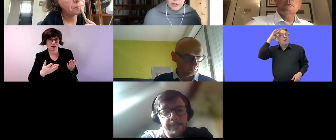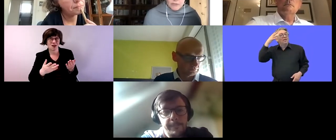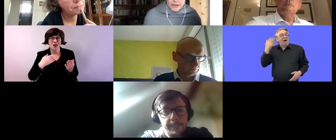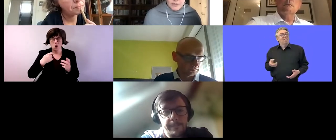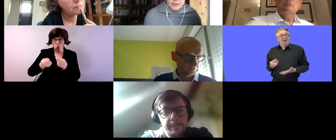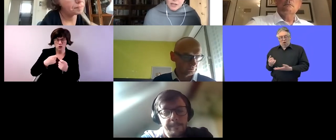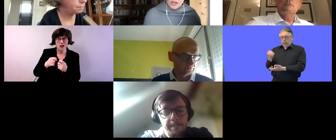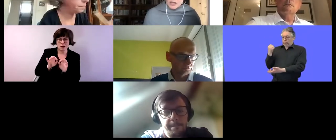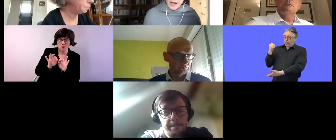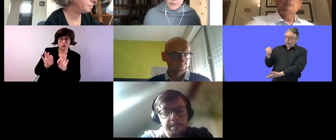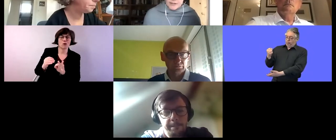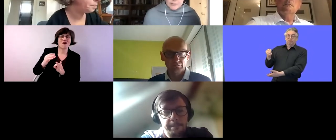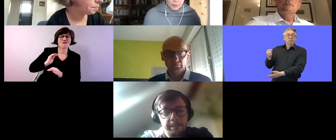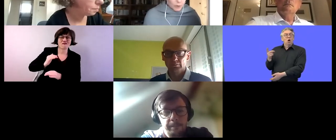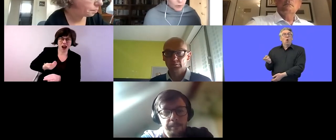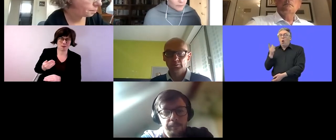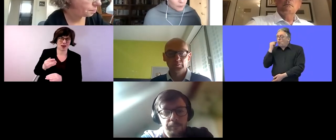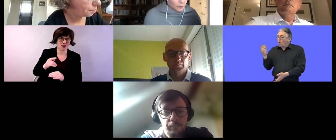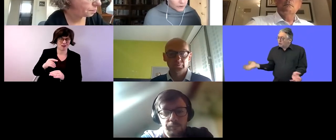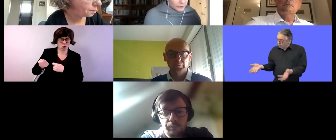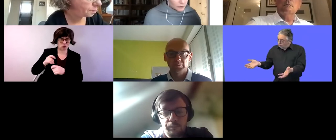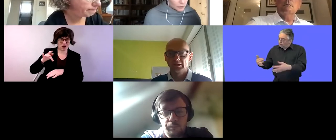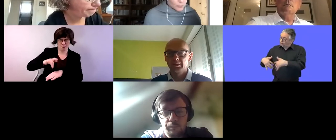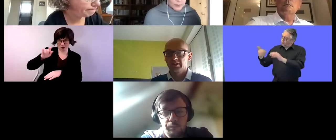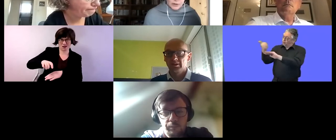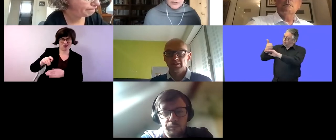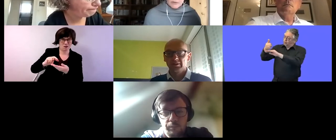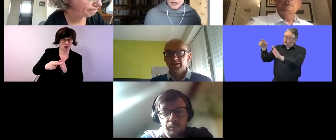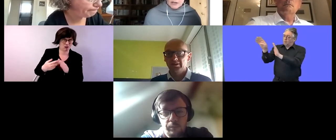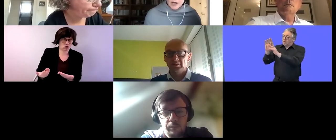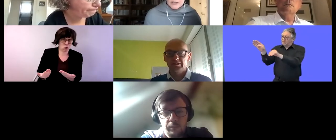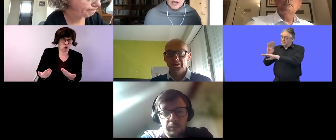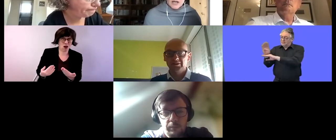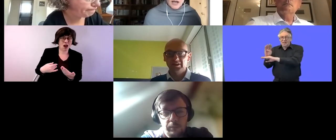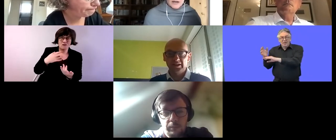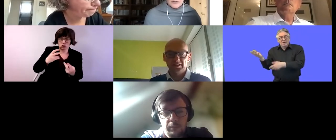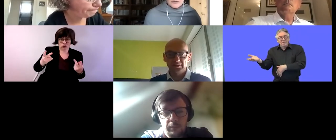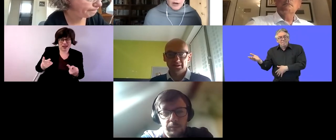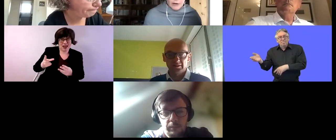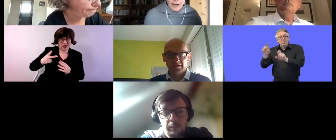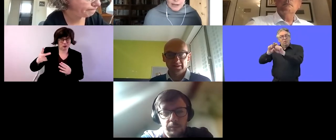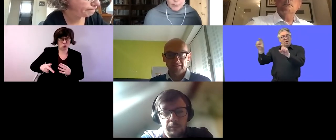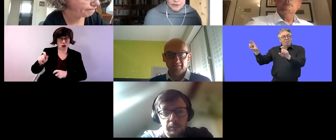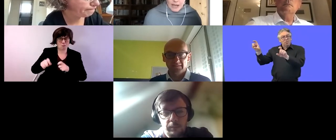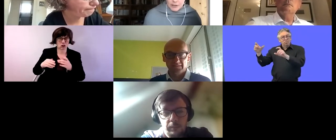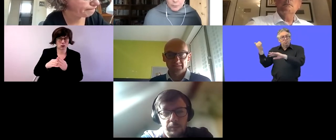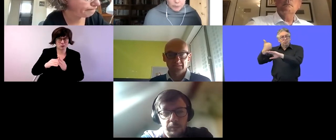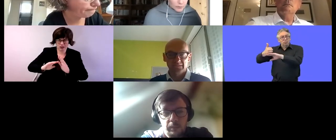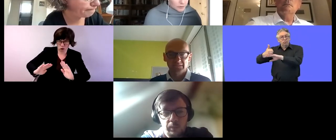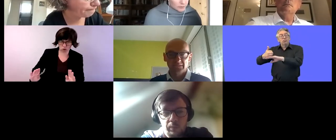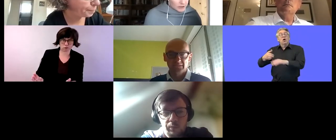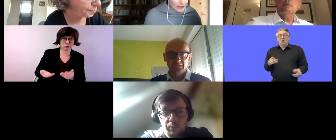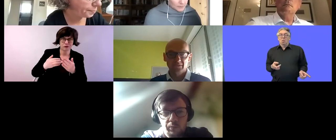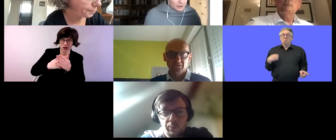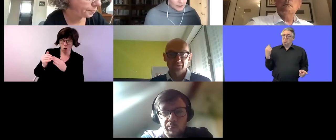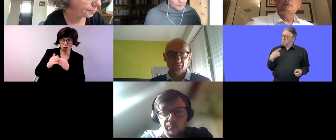very invested in having a similar program for for this group because they recognize uh that there's very valuable talent pool